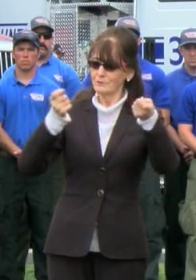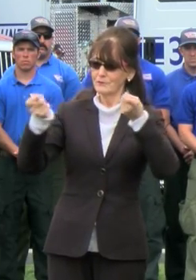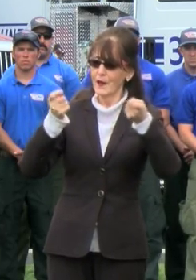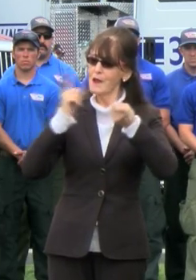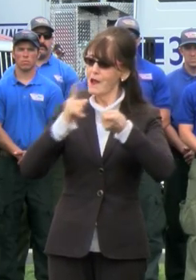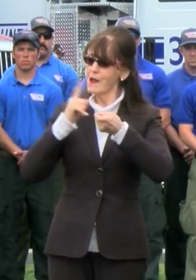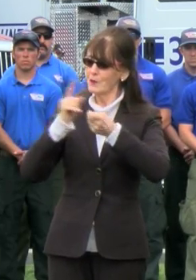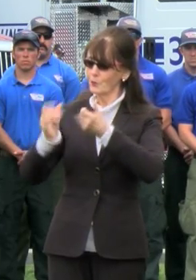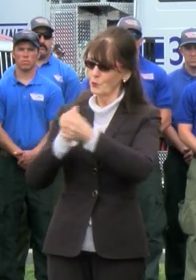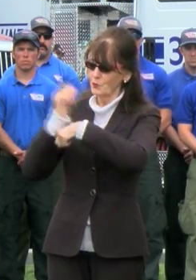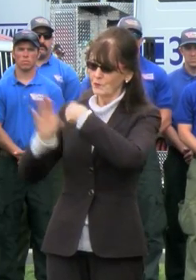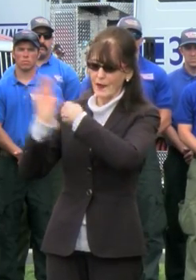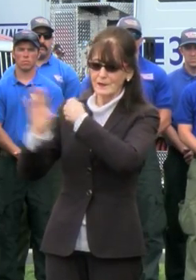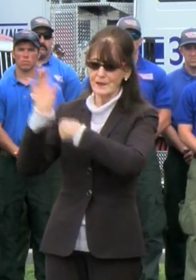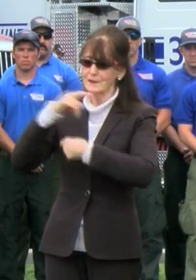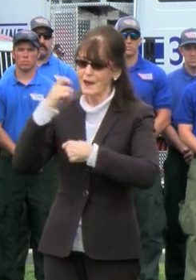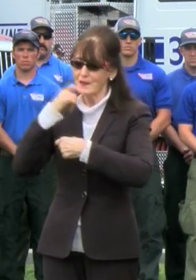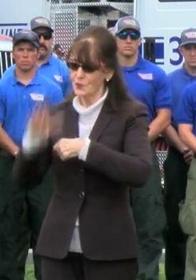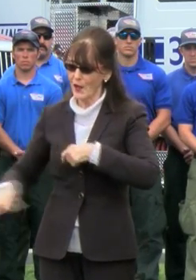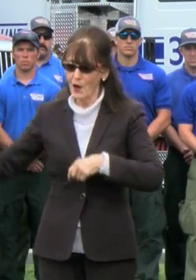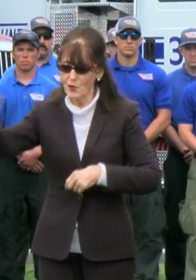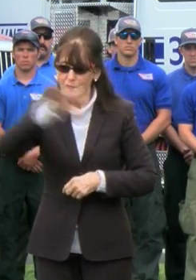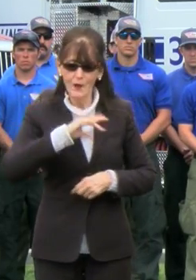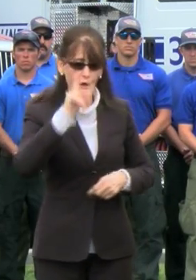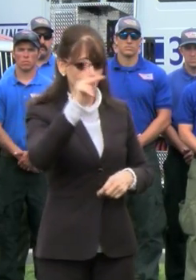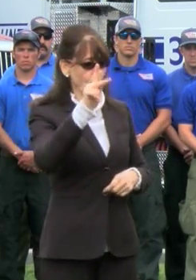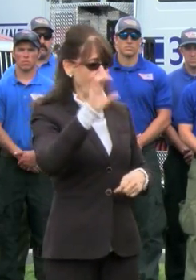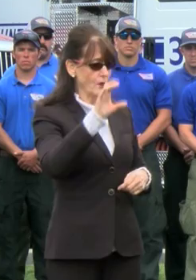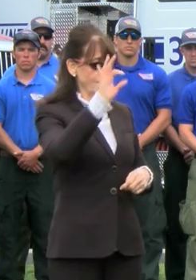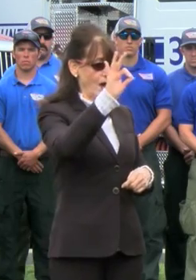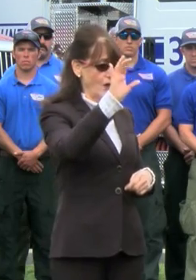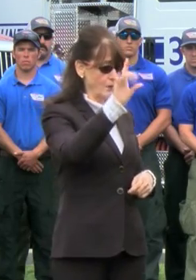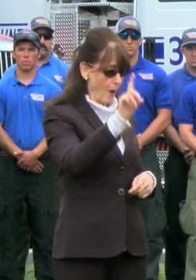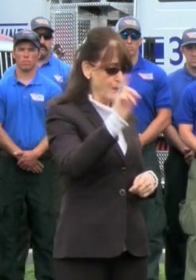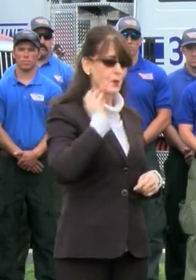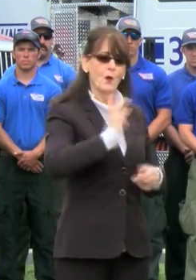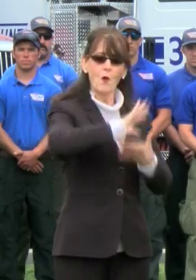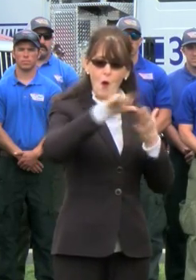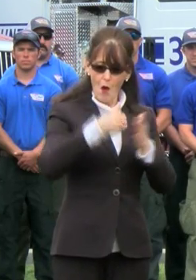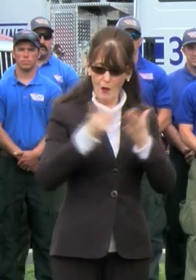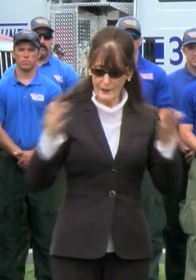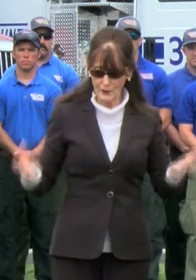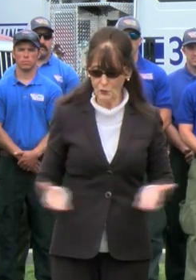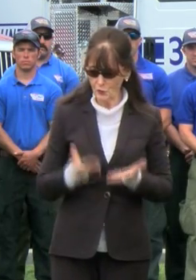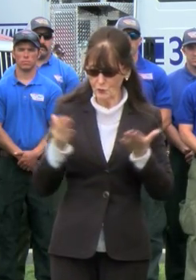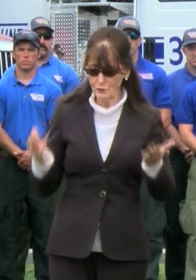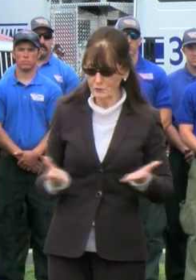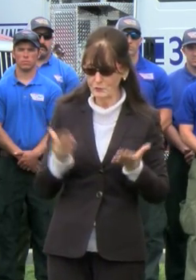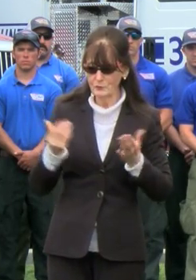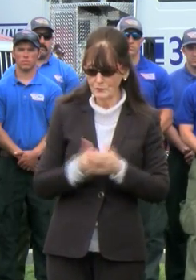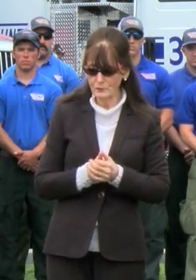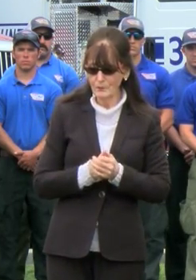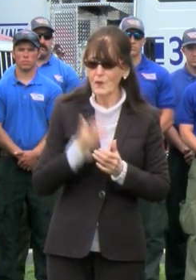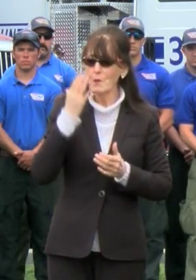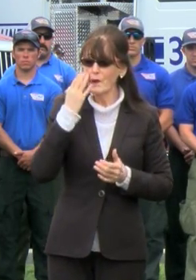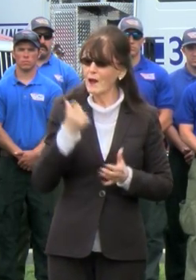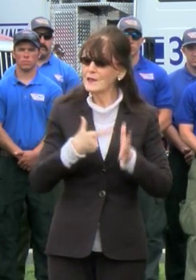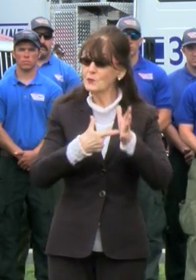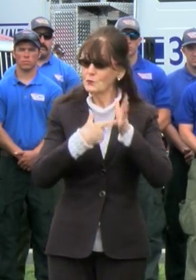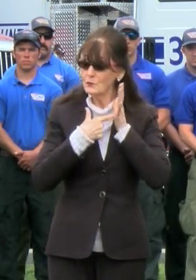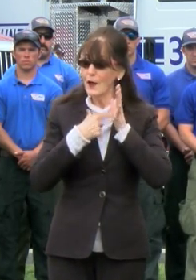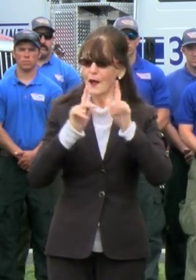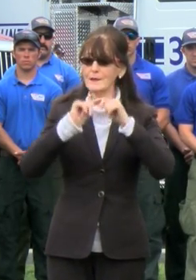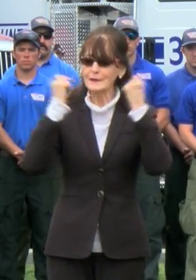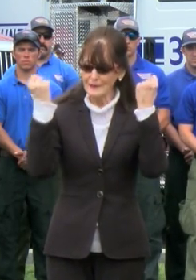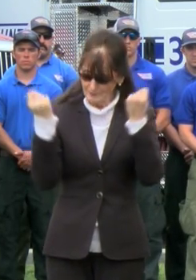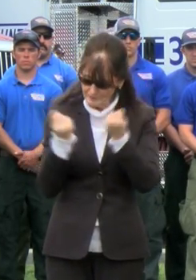California City Fire Department. You see the Kern County Fire Department here. We're all here today because it takes a team